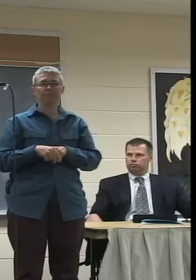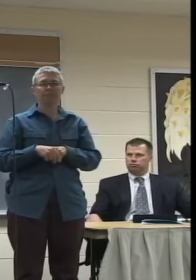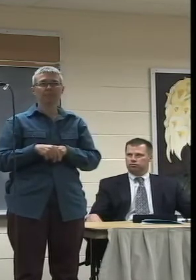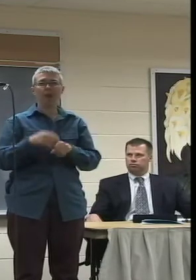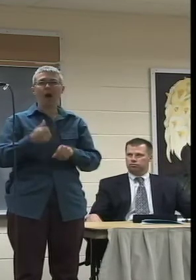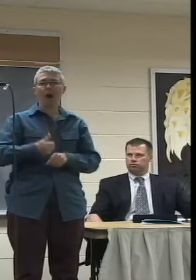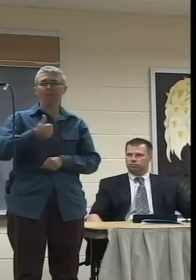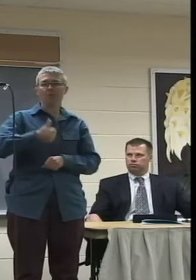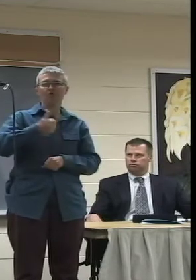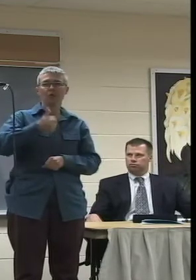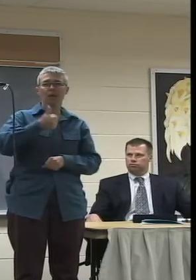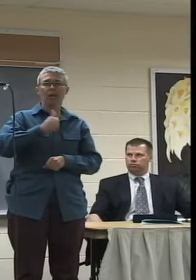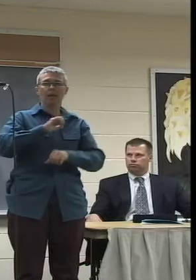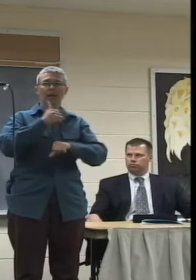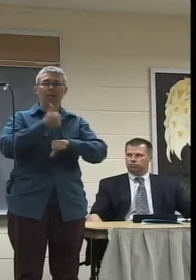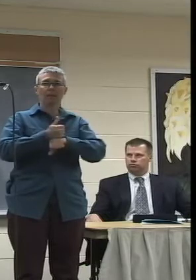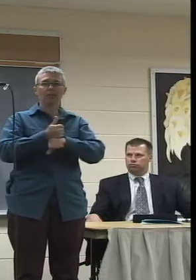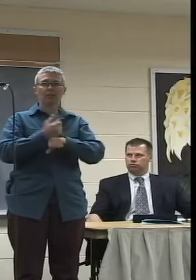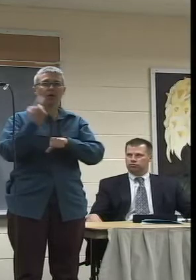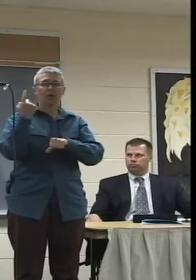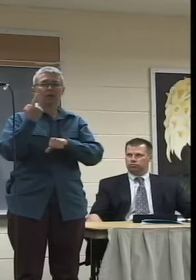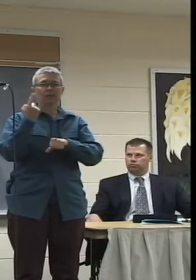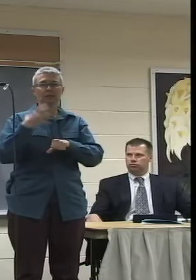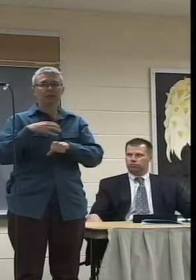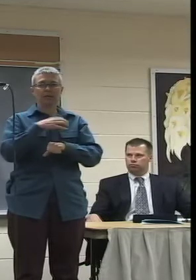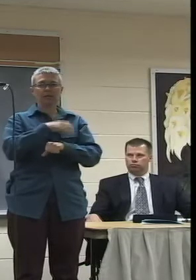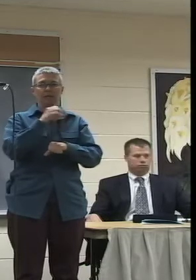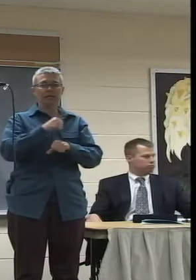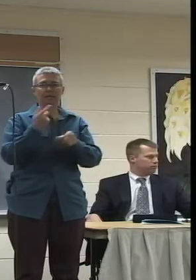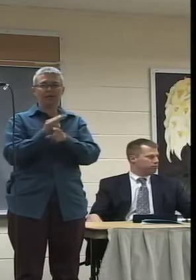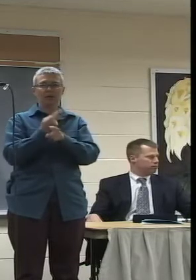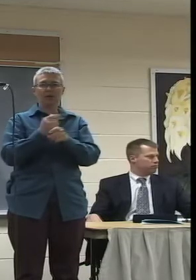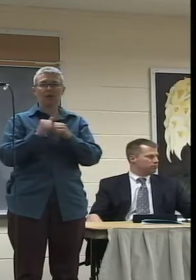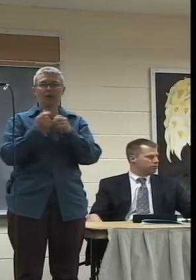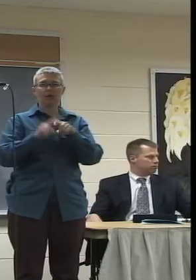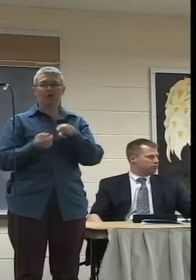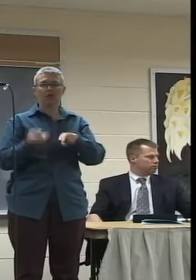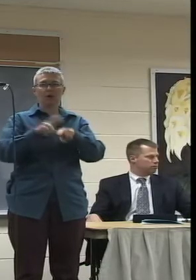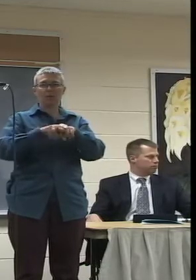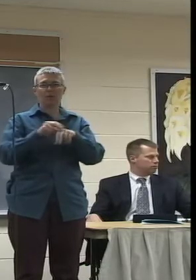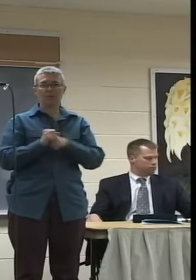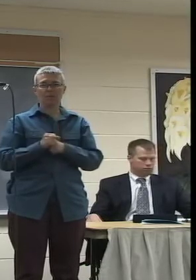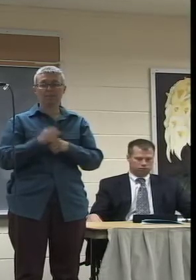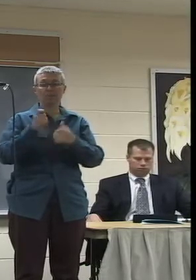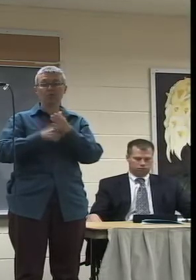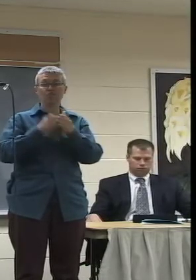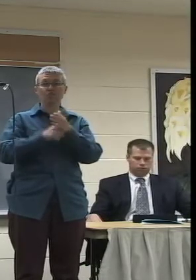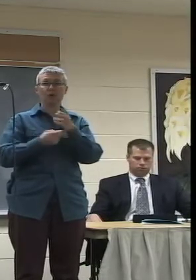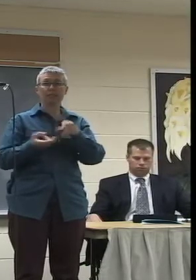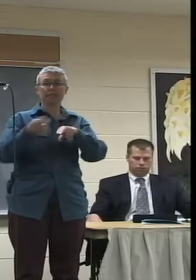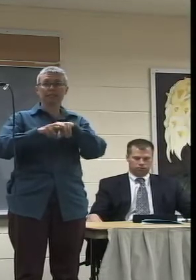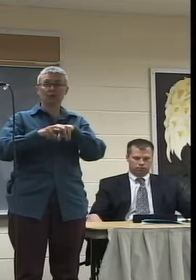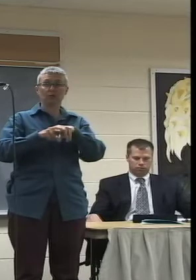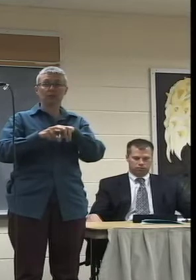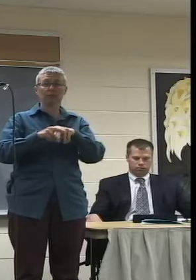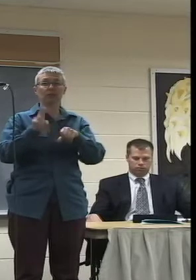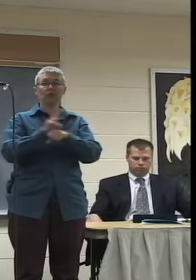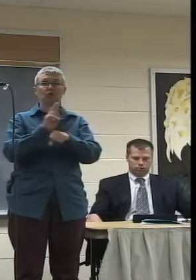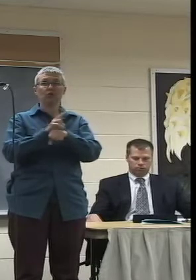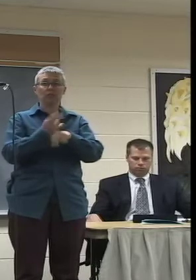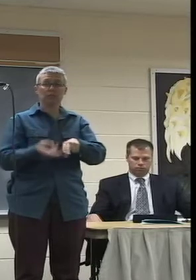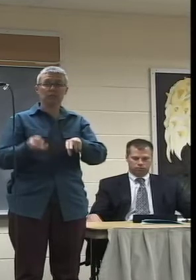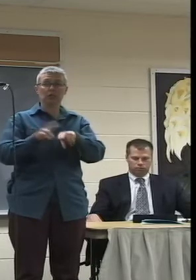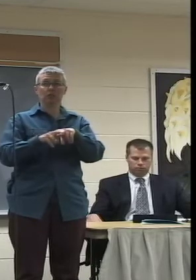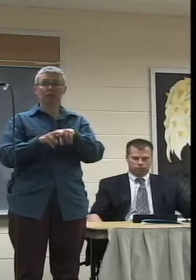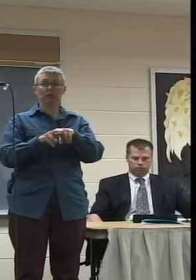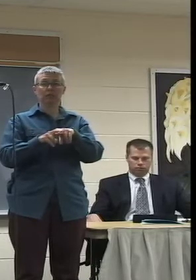based on the consideration that hopefully a committee will come up with. As prices increase, as usage increase,